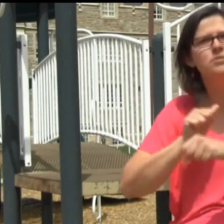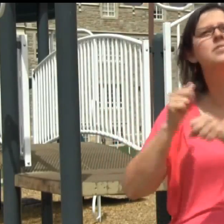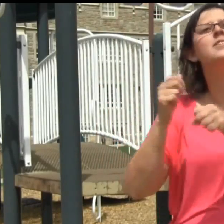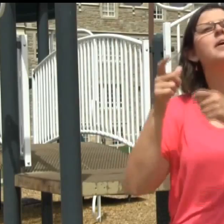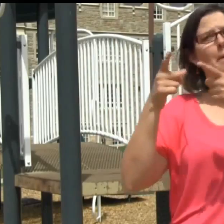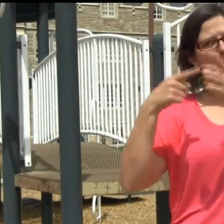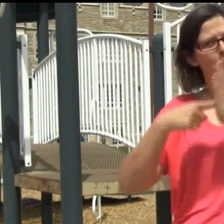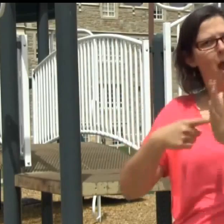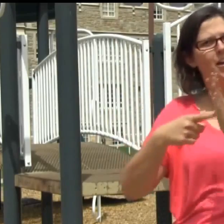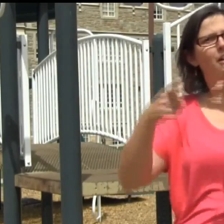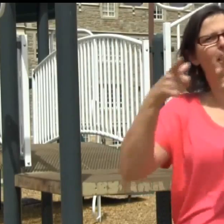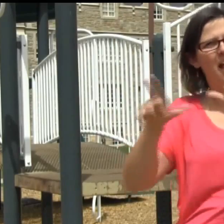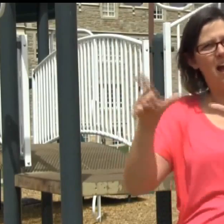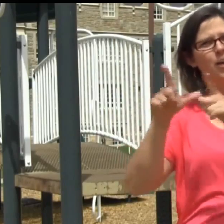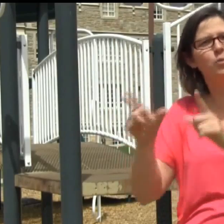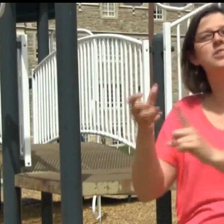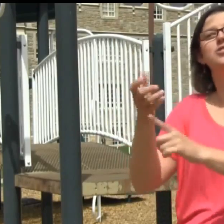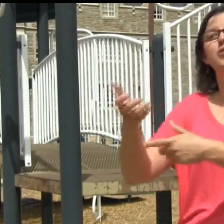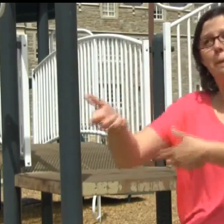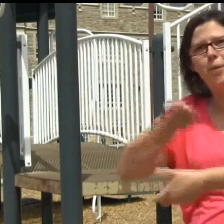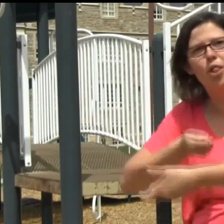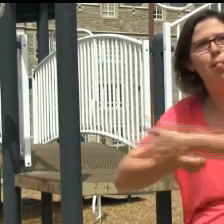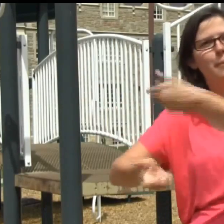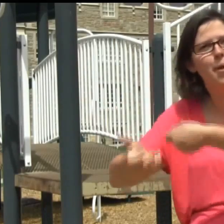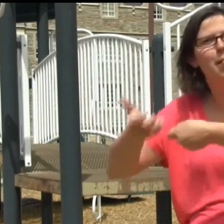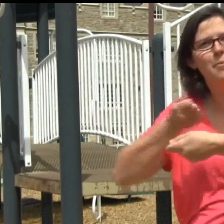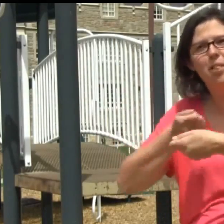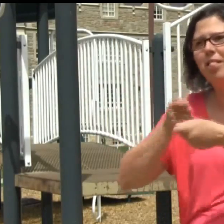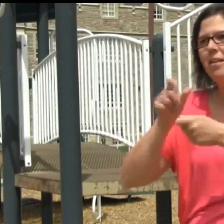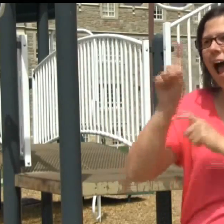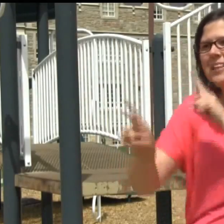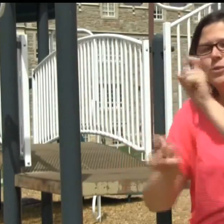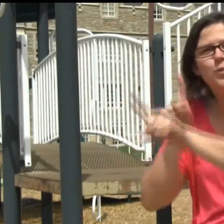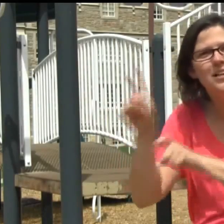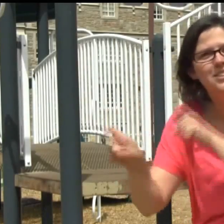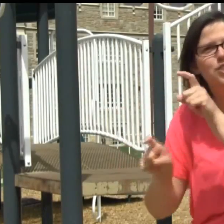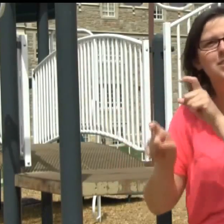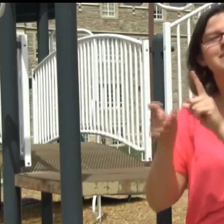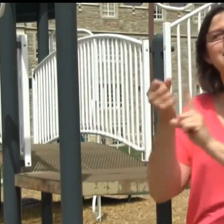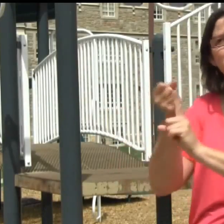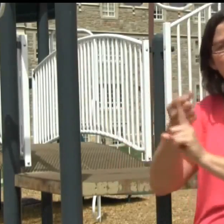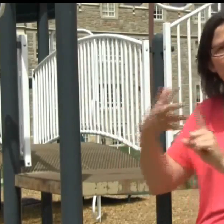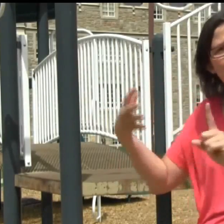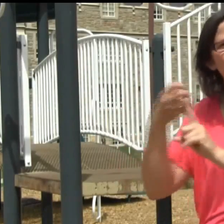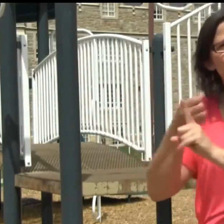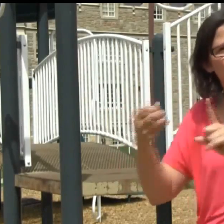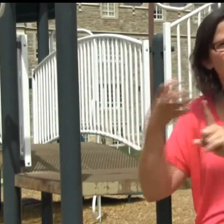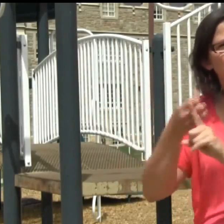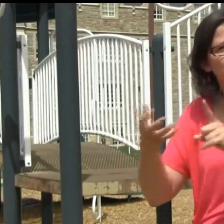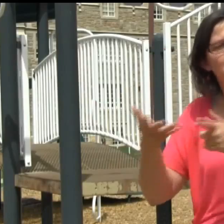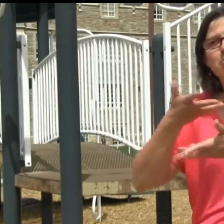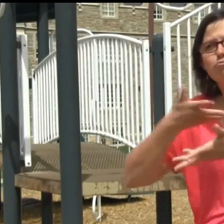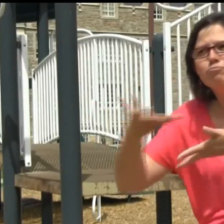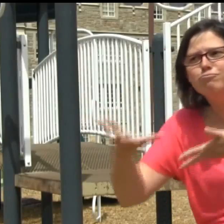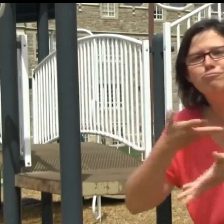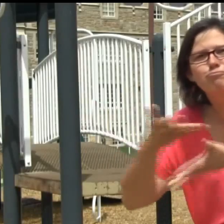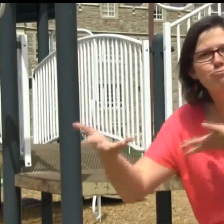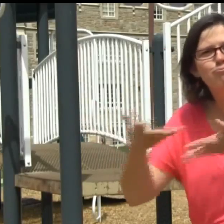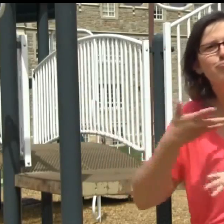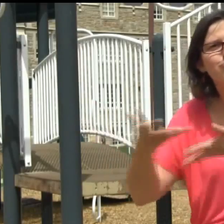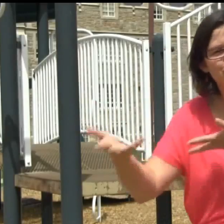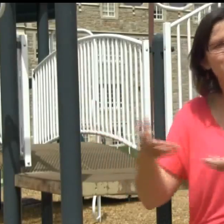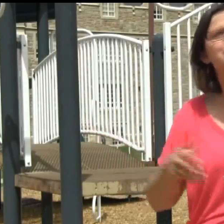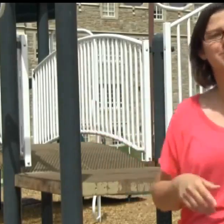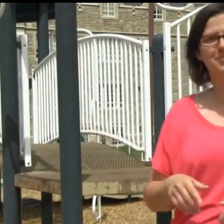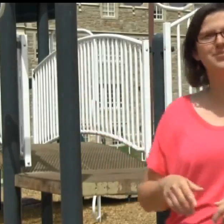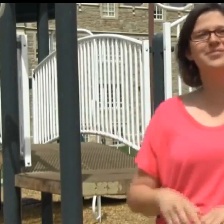and it takes time, and have your patience, to expose them to the language, and pull that language from them. Ask